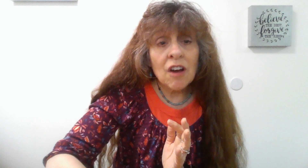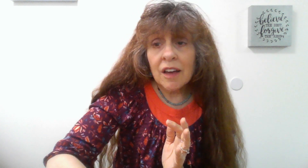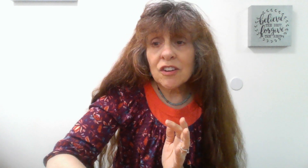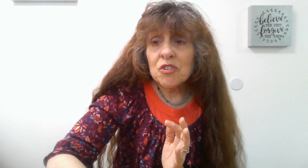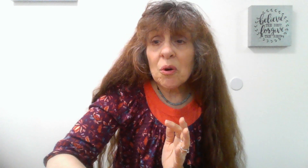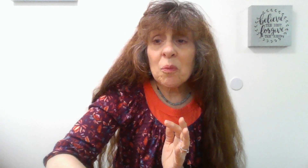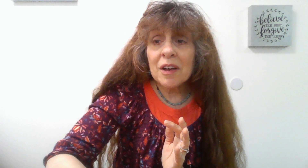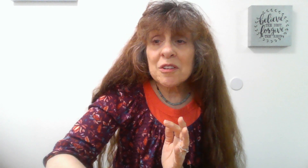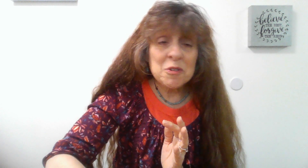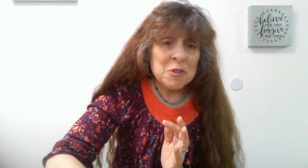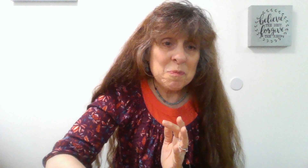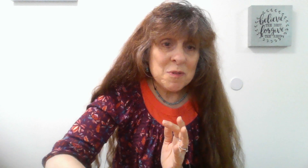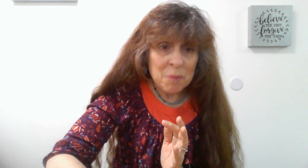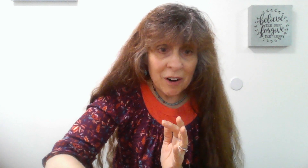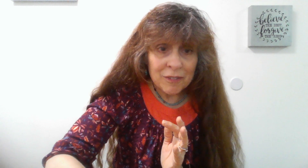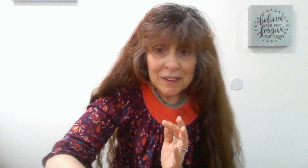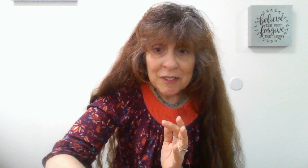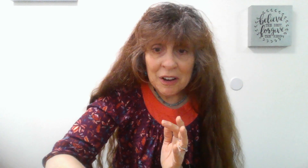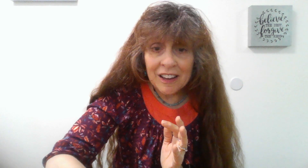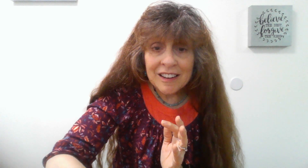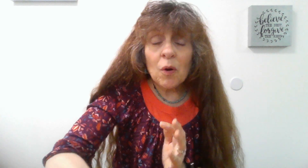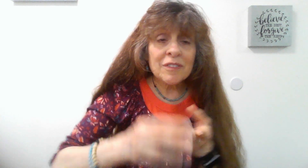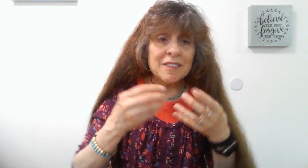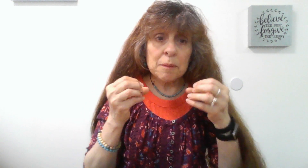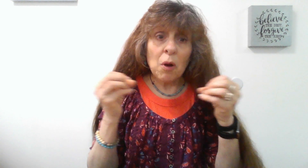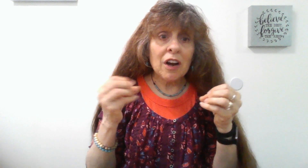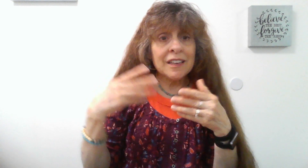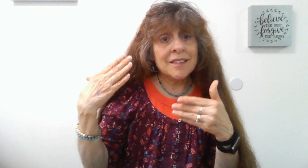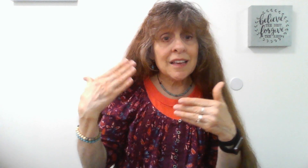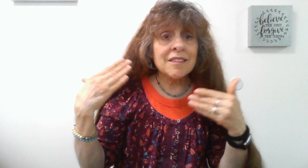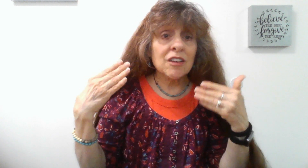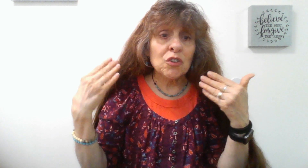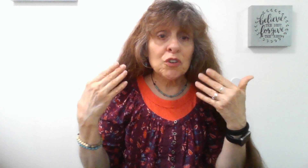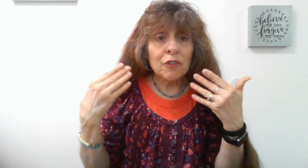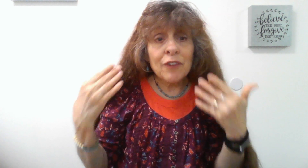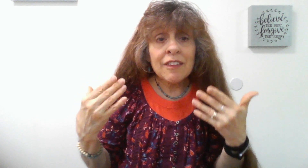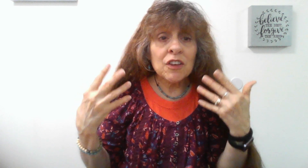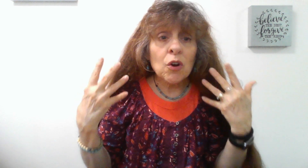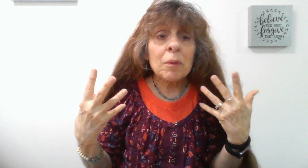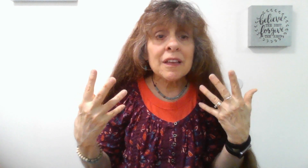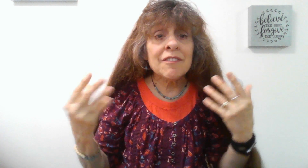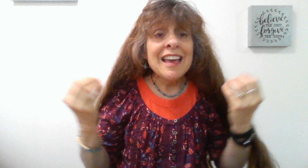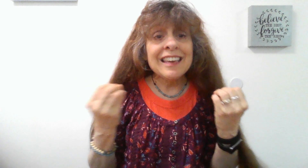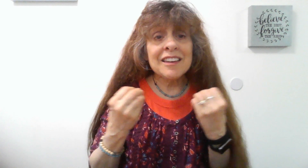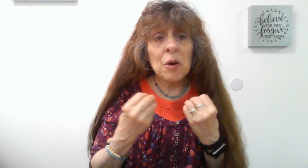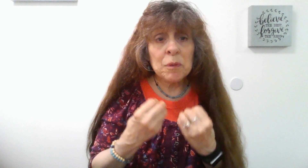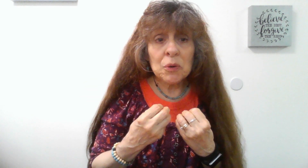God. And you don't want to depart from the living God, or just depart in the sense that your faith, you don't believe, he can help you.